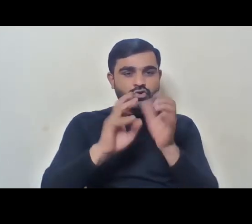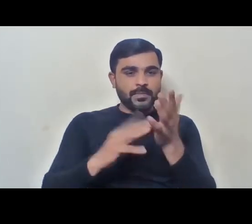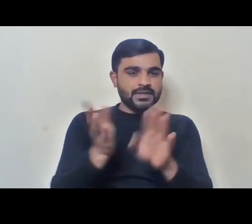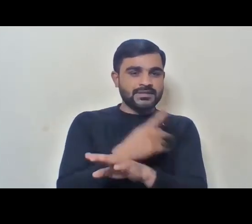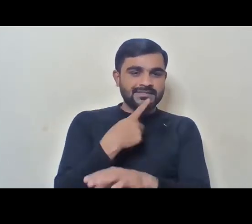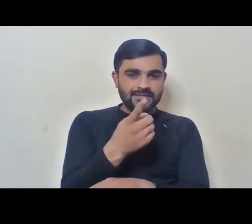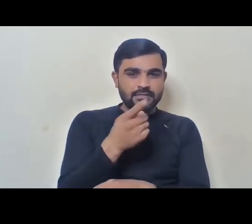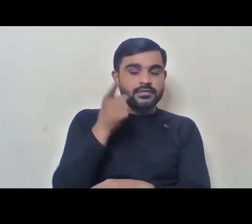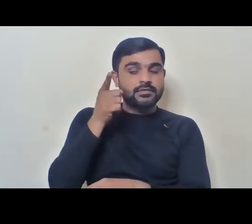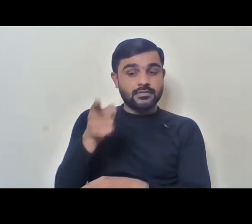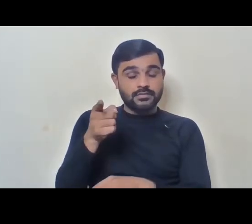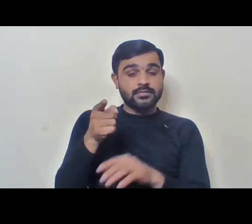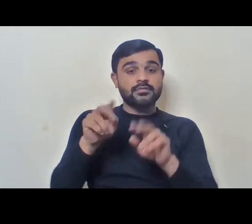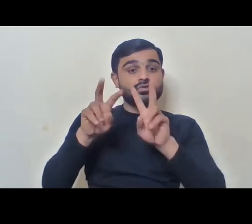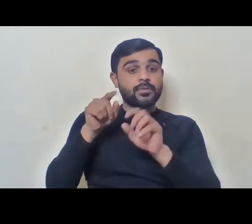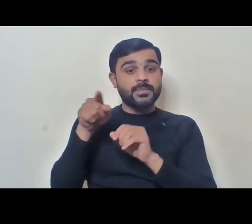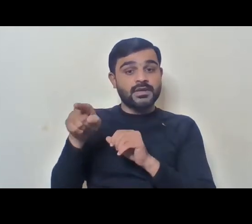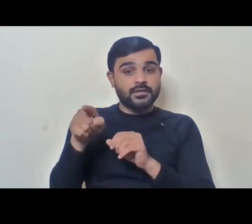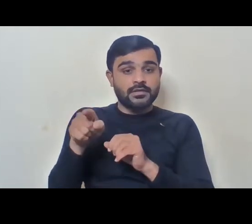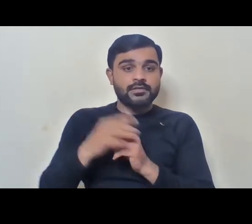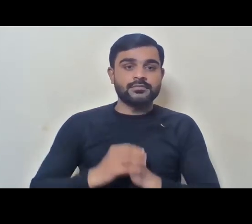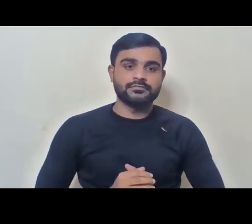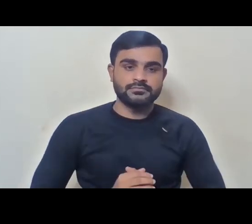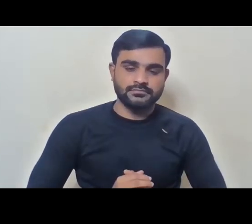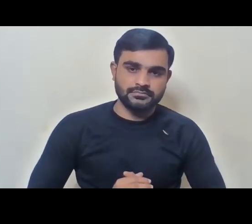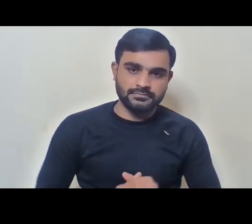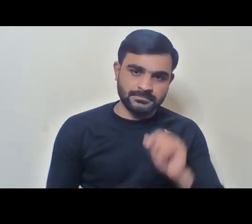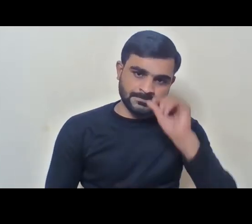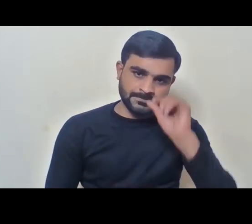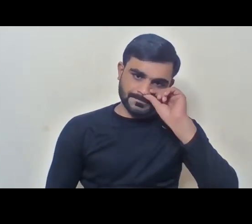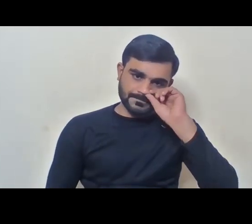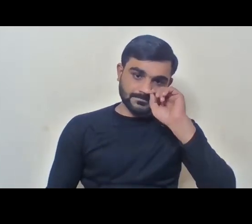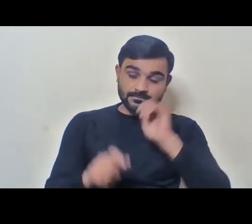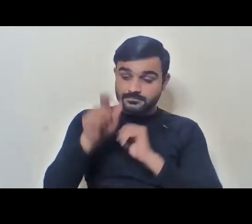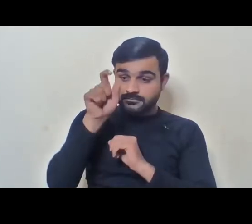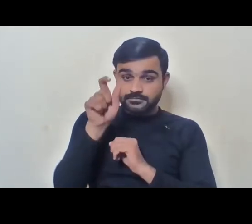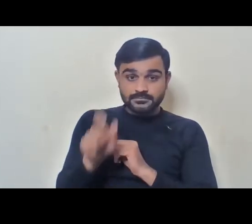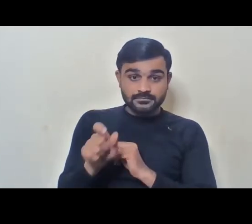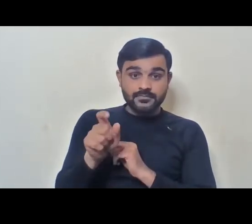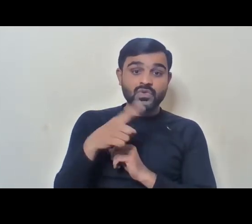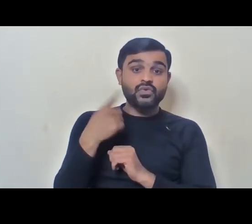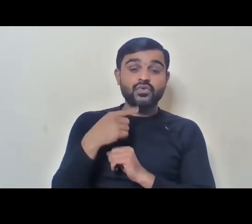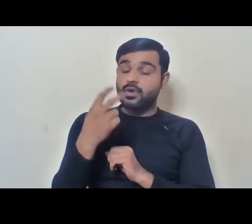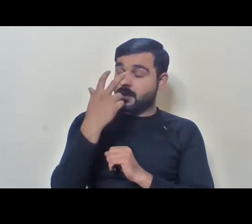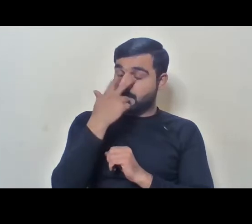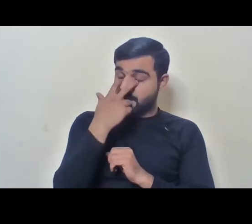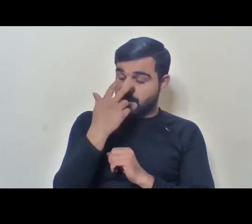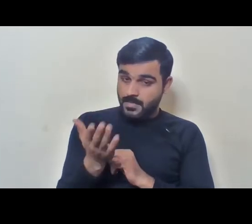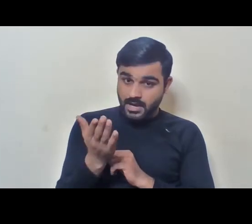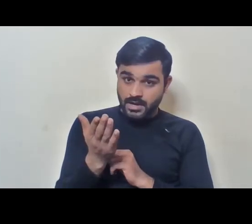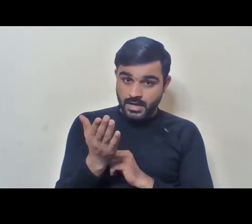where the, you know, the person who was applying for the